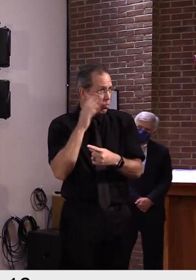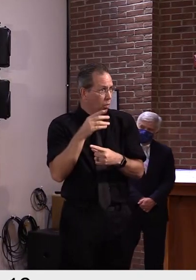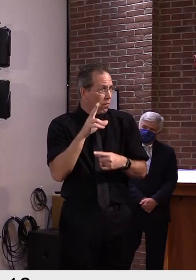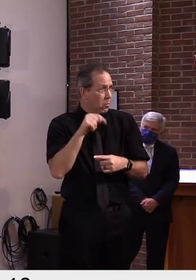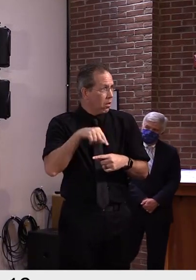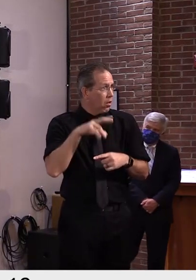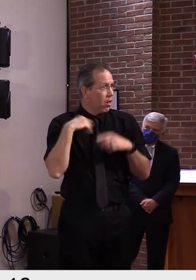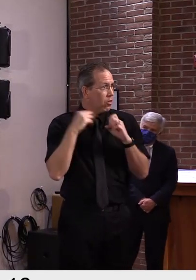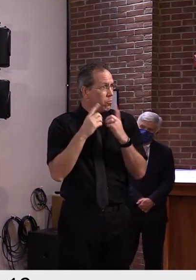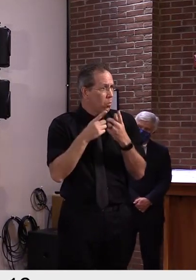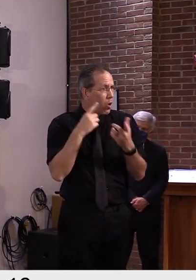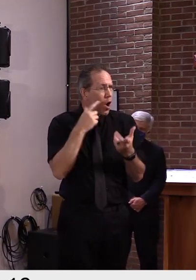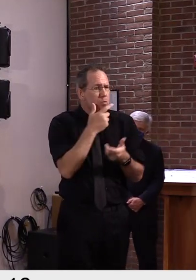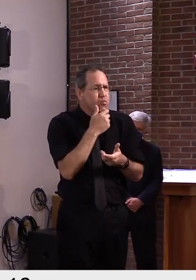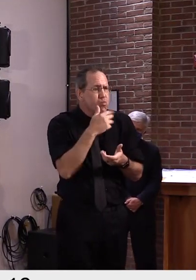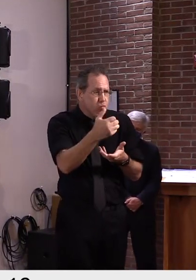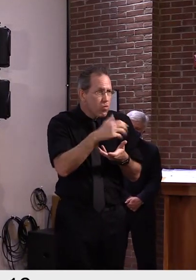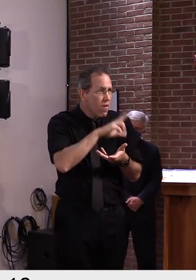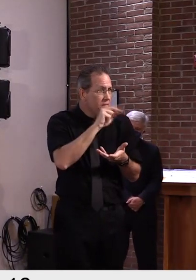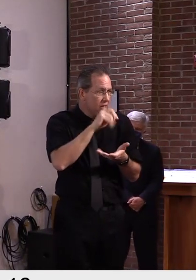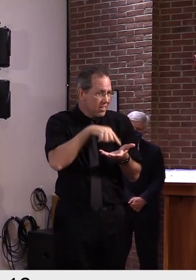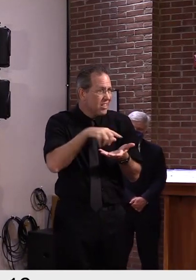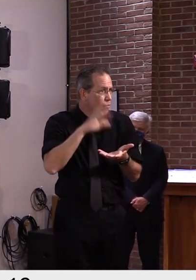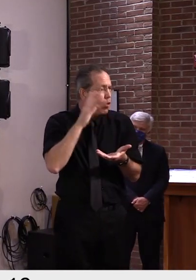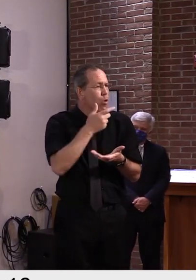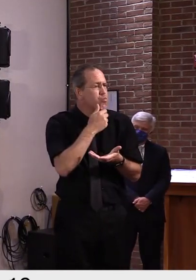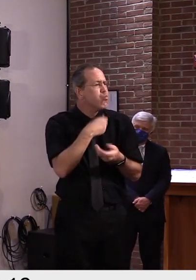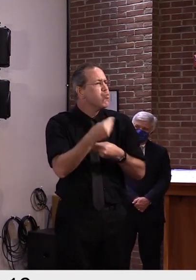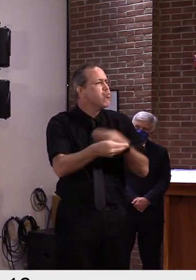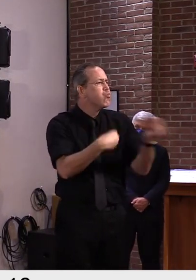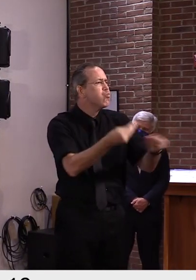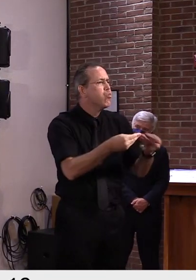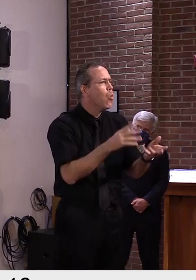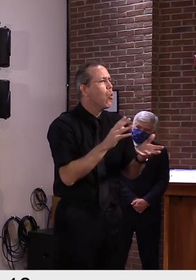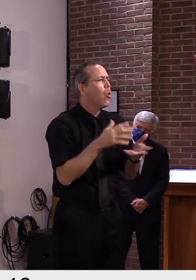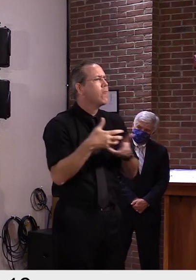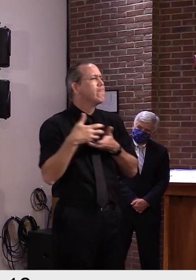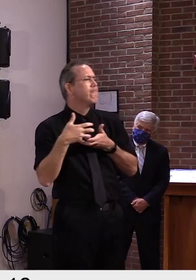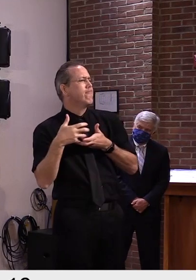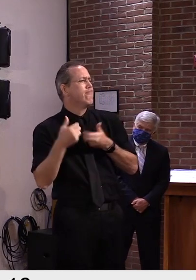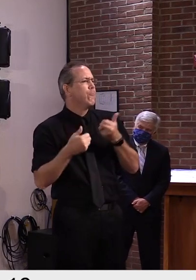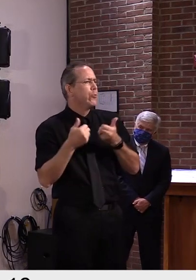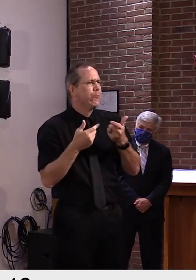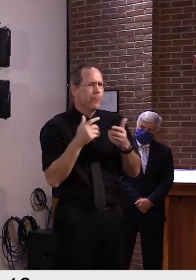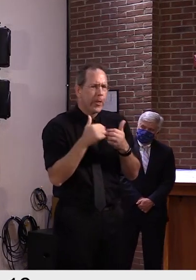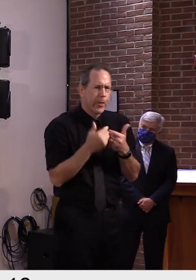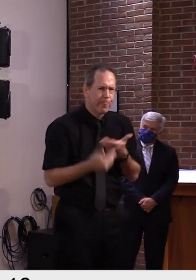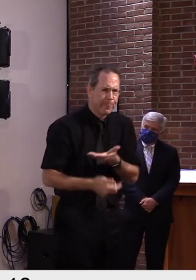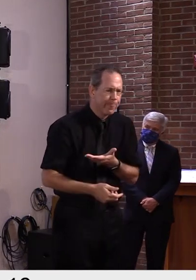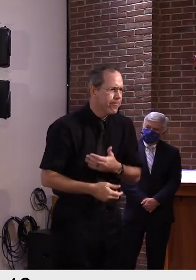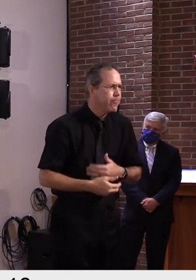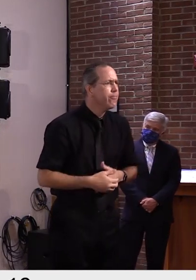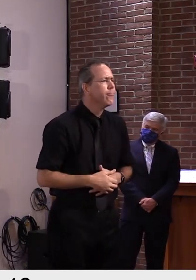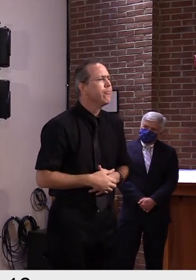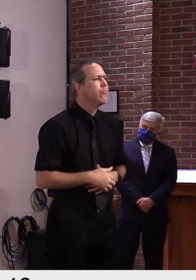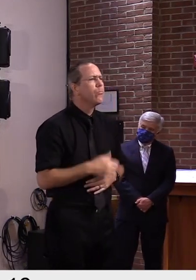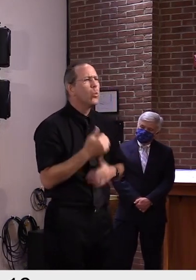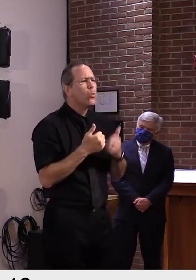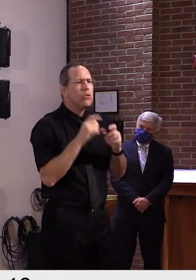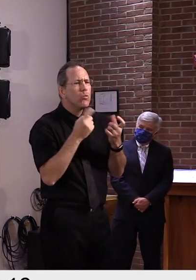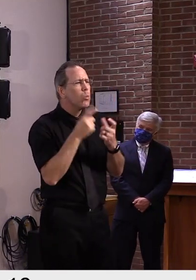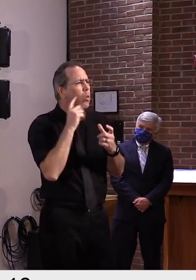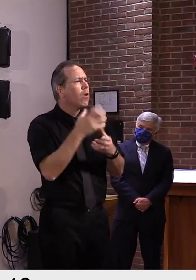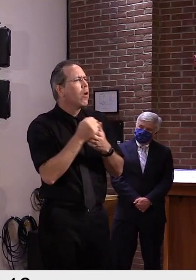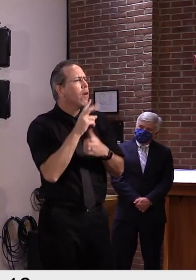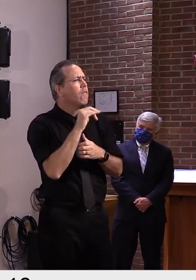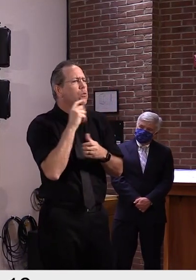and they will tell you when they think we'll have a vaccine. And some will say by election day, others